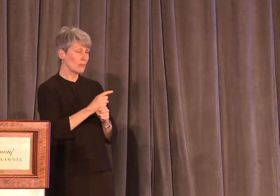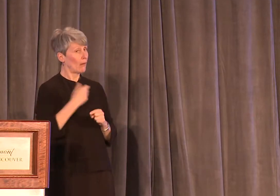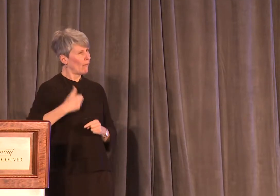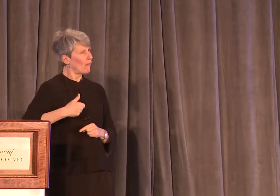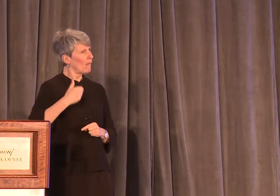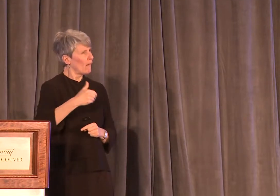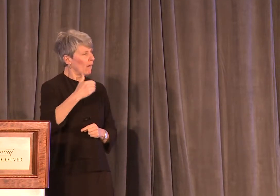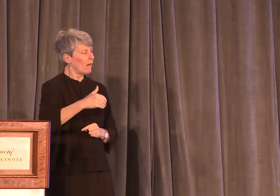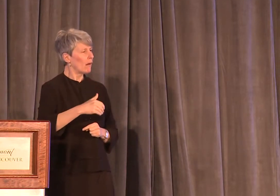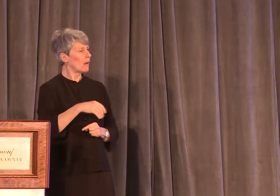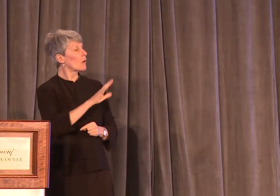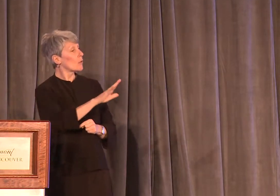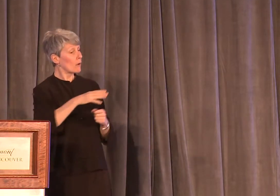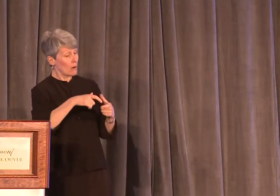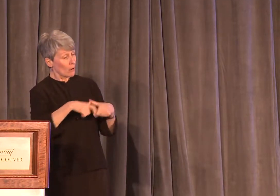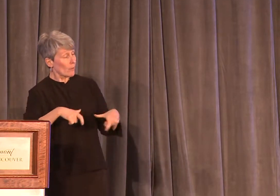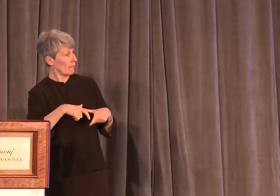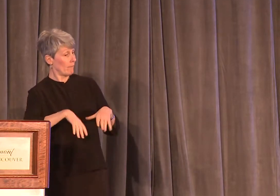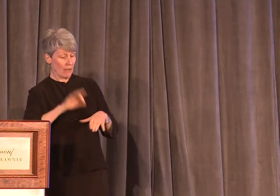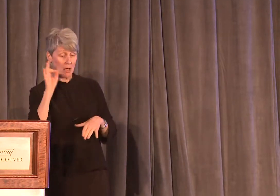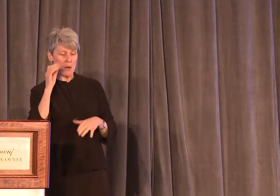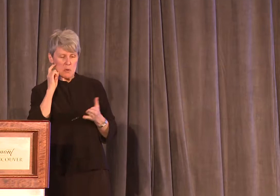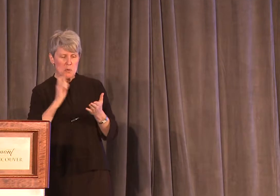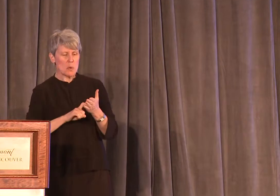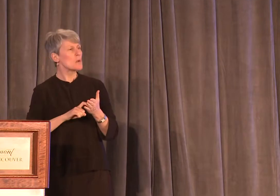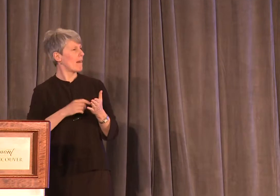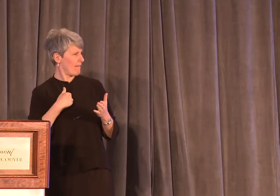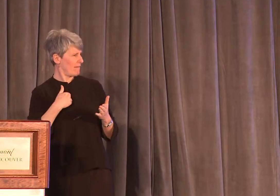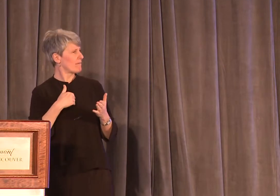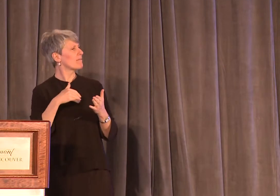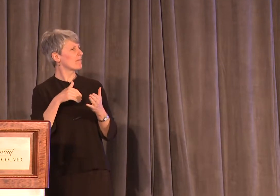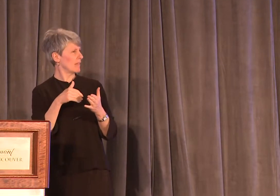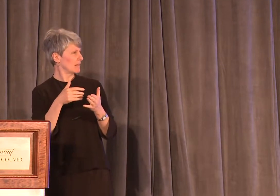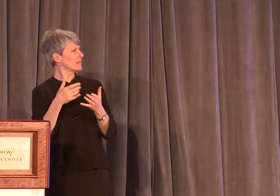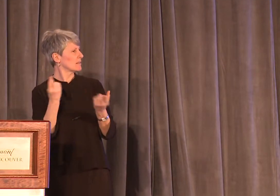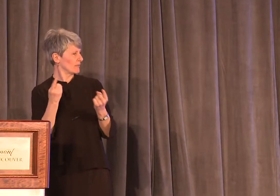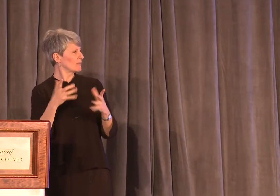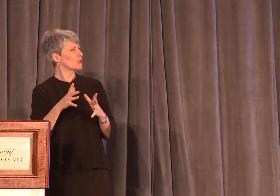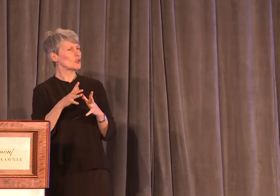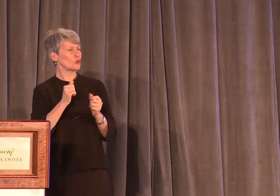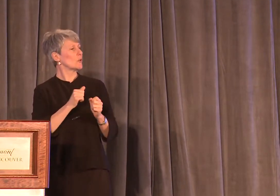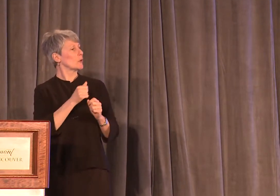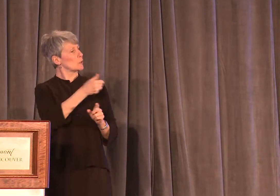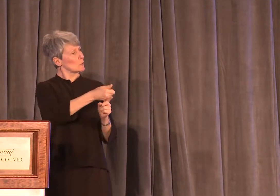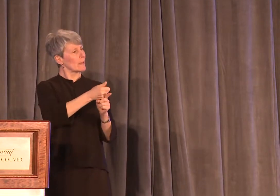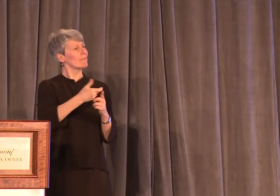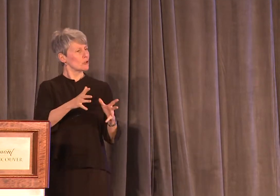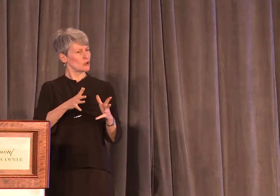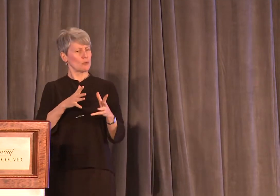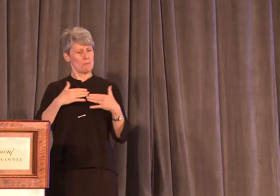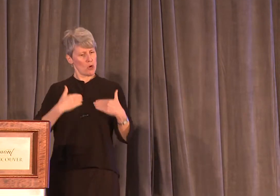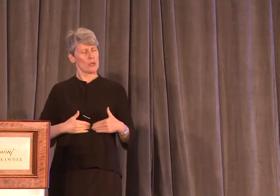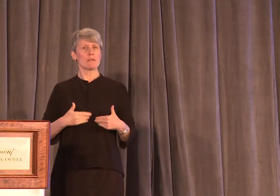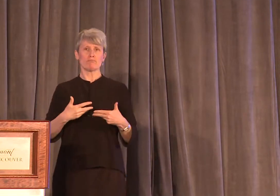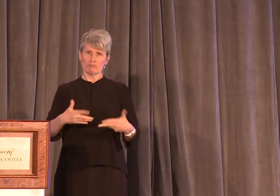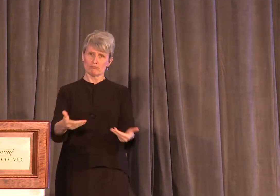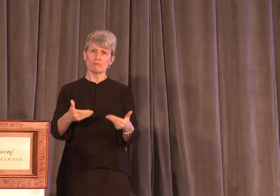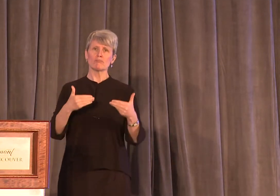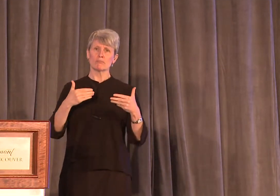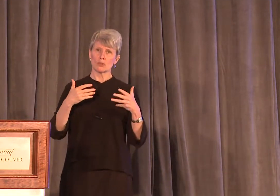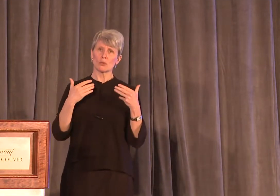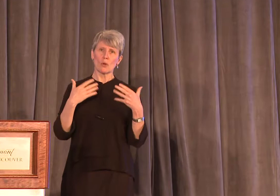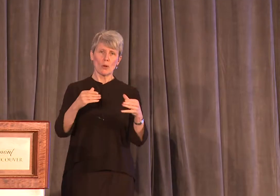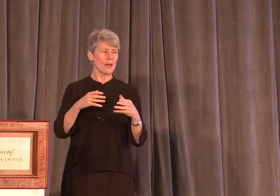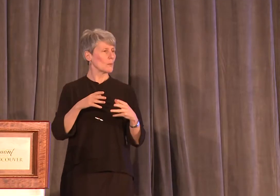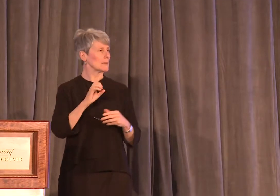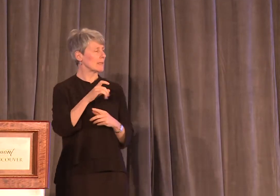her they located her underwear and that there was discharge on it, suggesting she had biologically consented. The detective